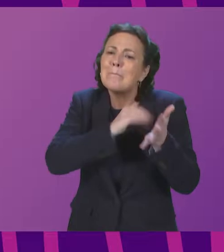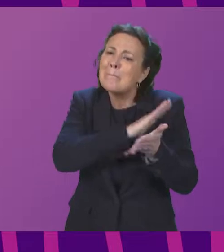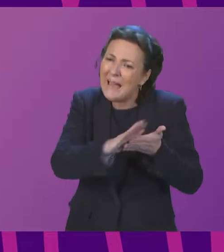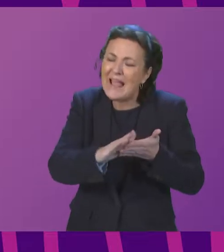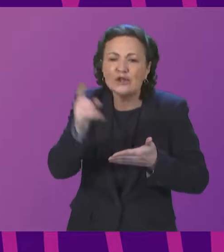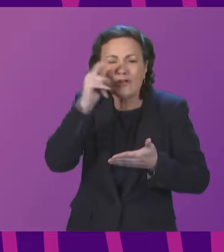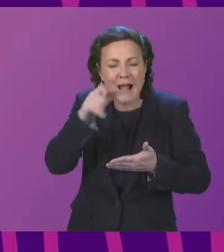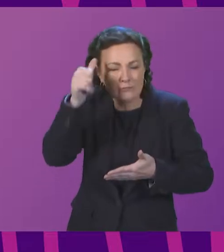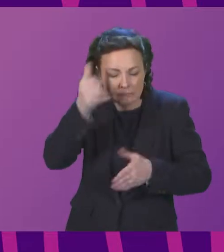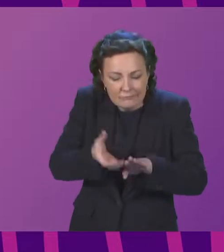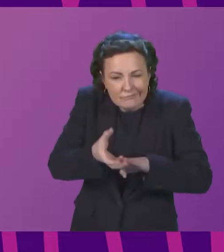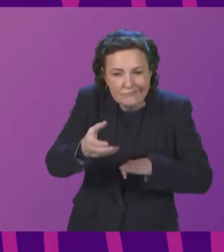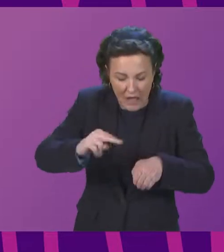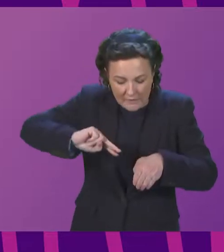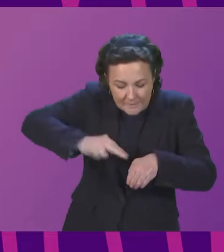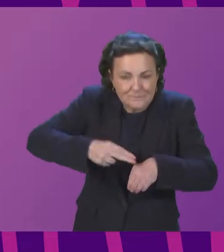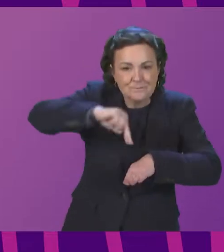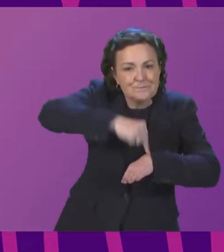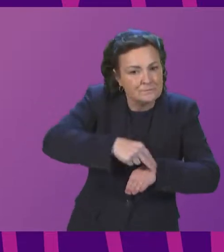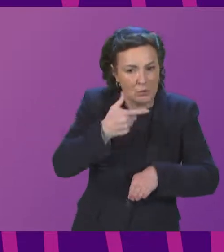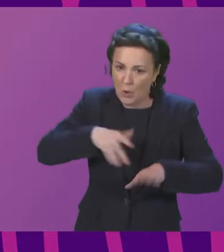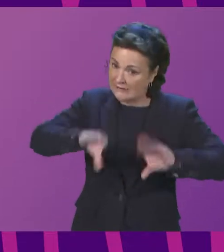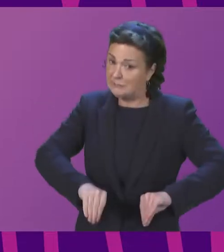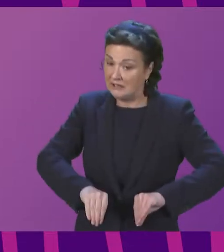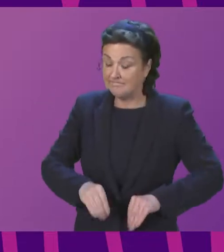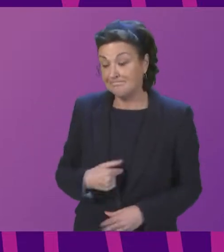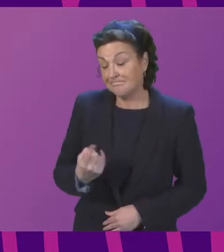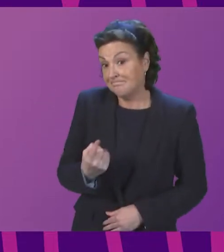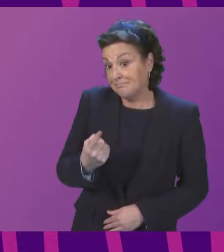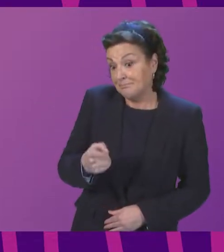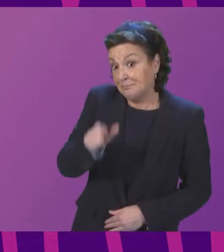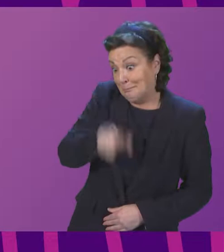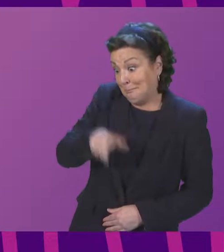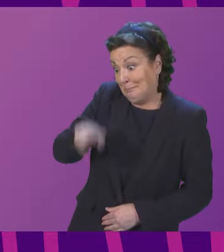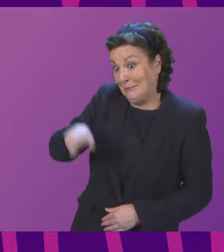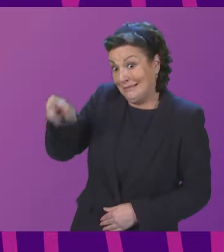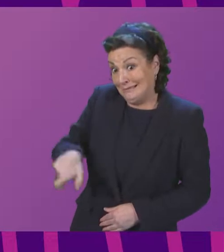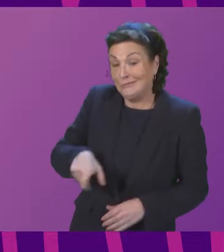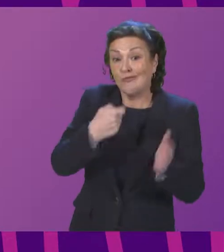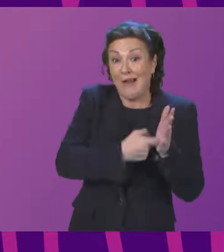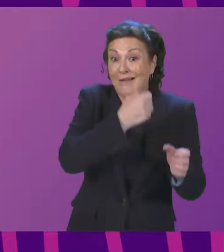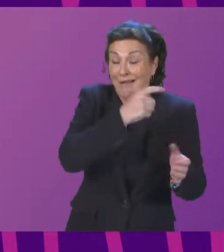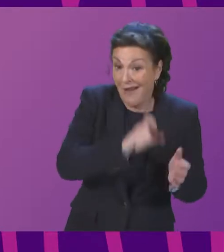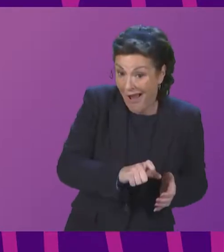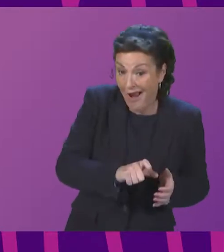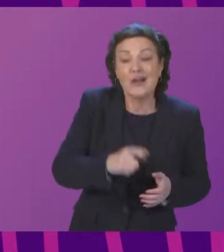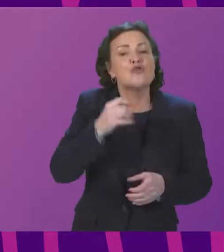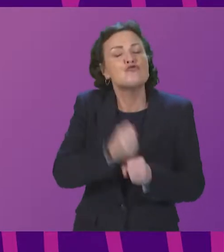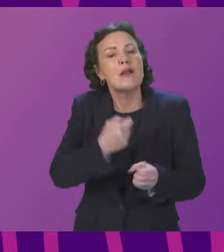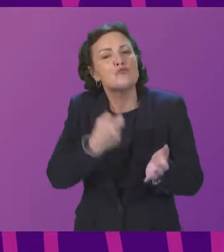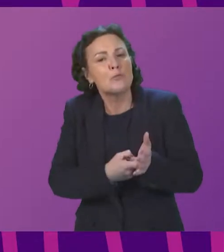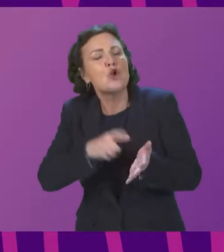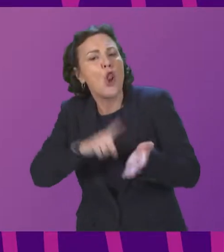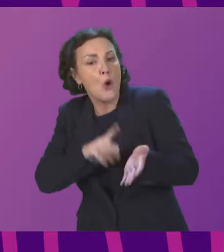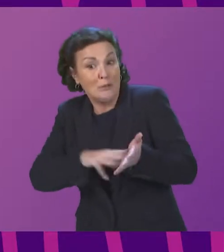this morning. This has been lodged by Rosanna Clarke and Lauren McDougall and Graham Robertson and